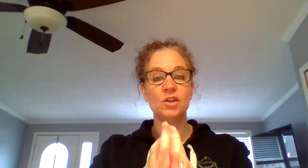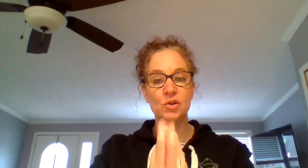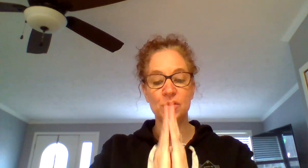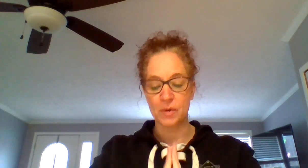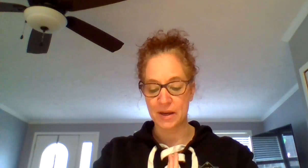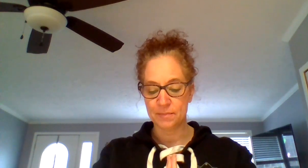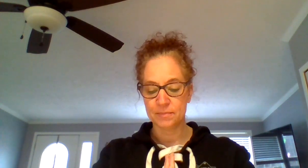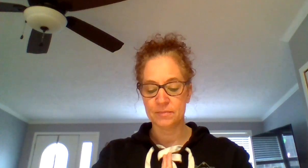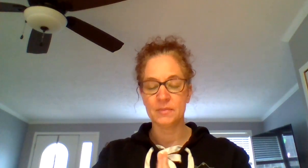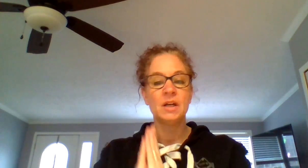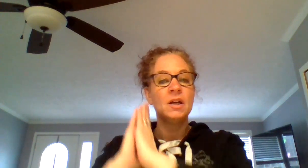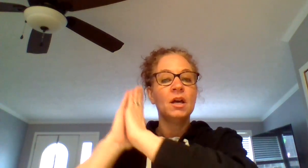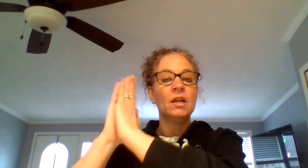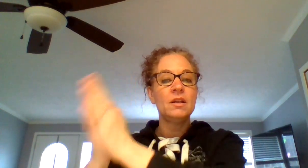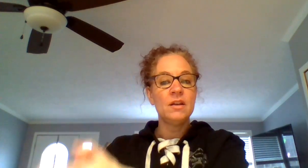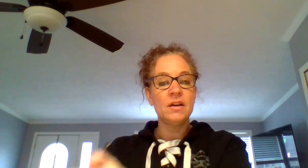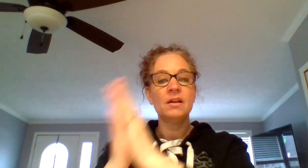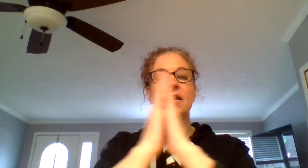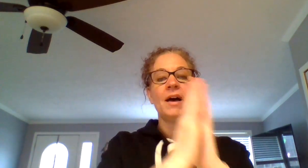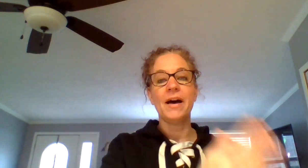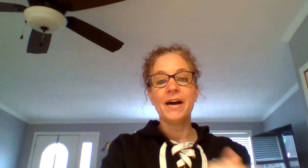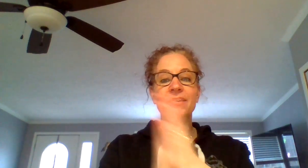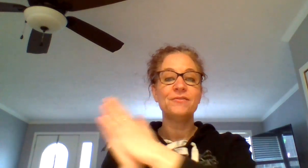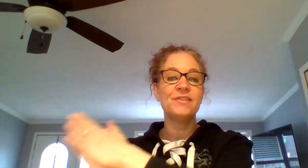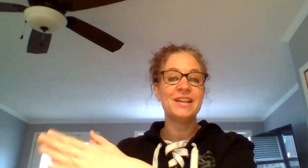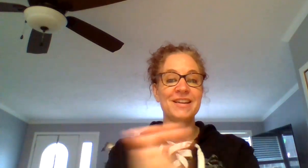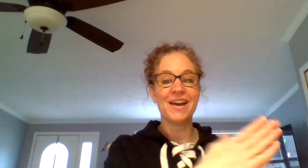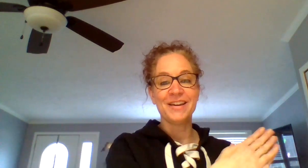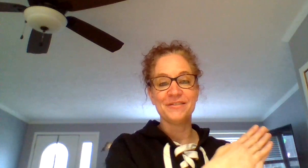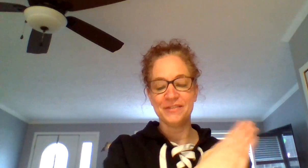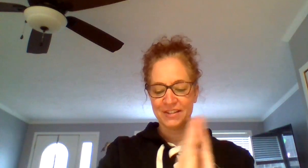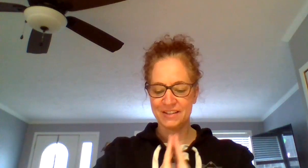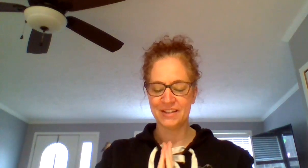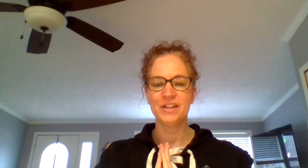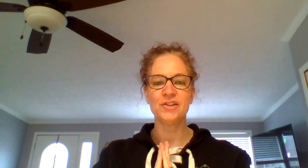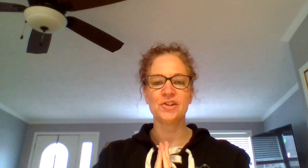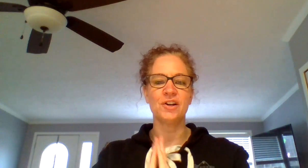You do it. N, knife, knife. Your turn.